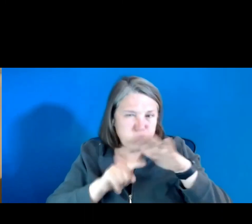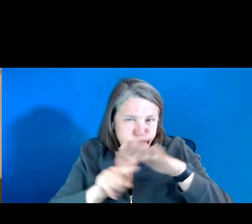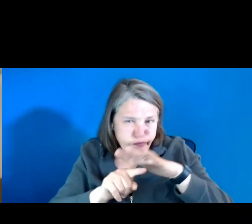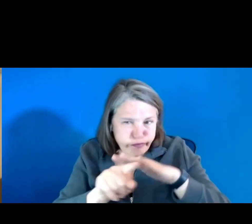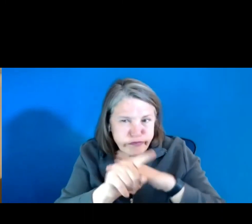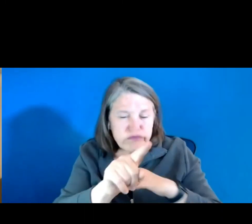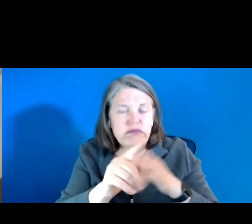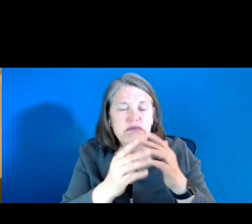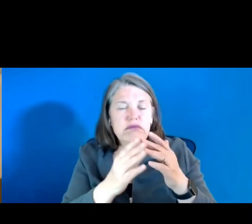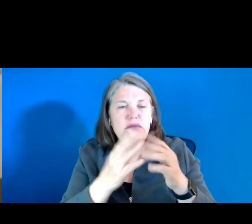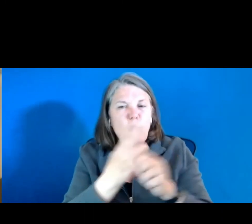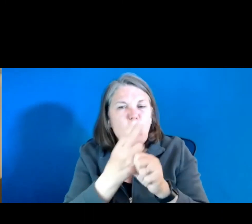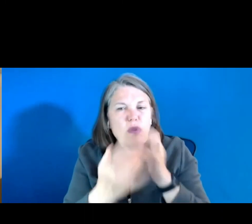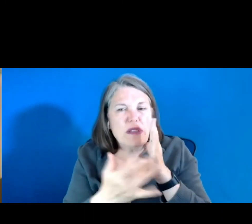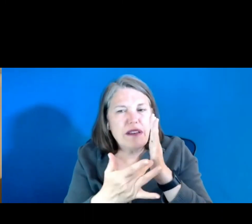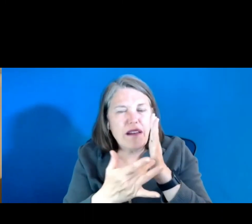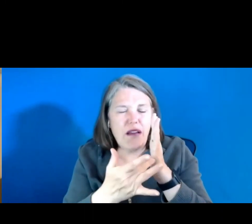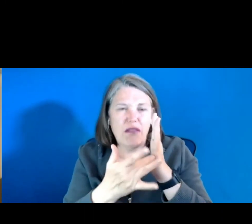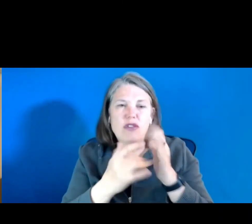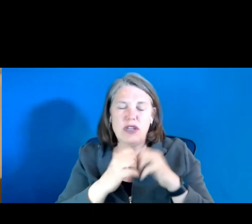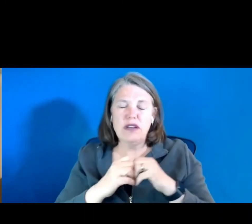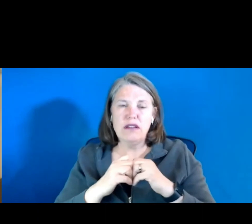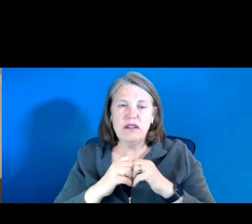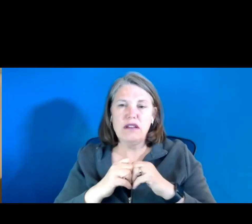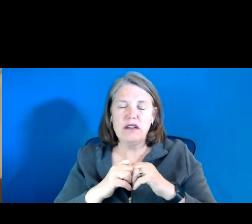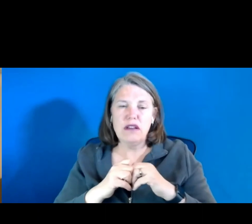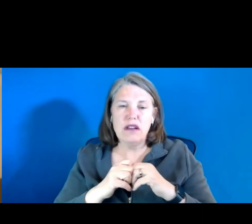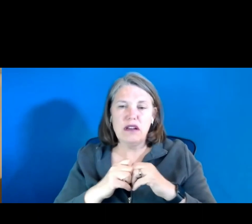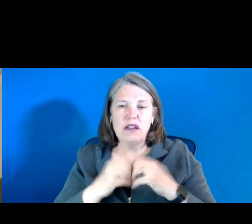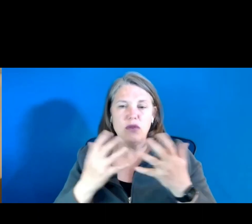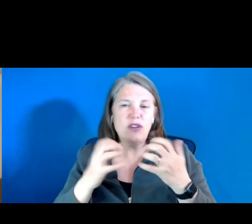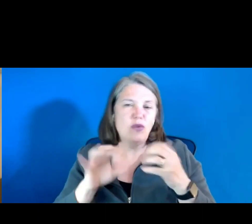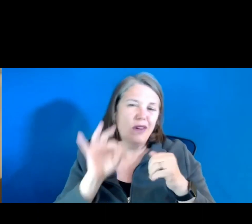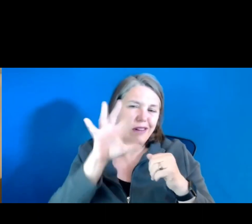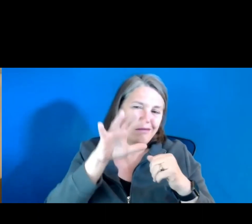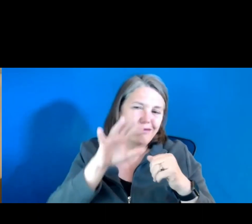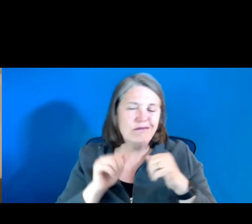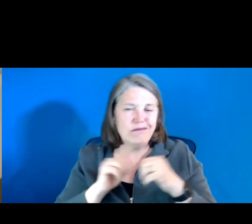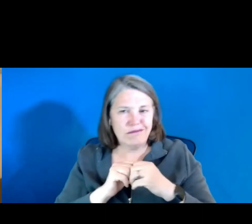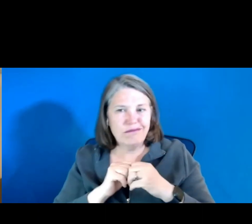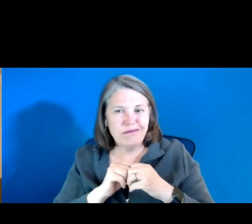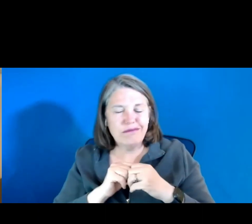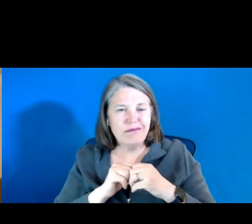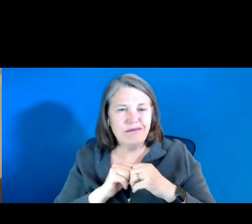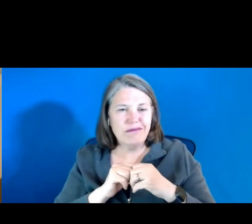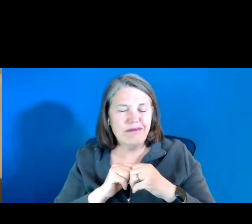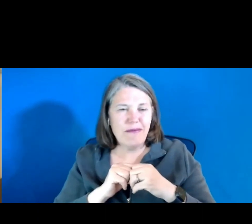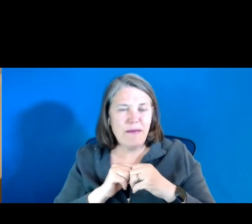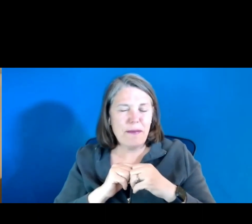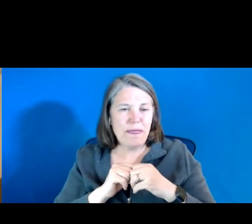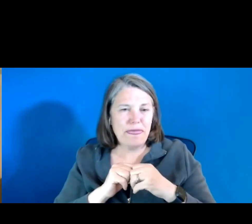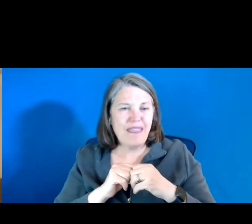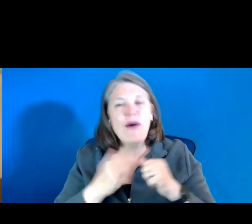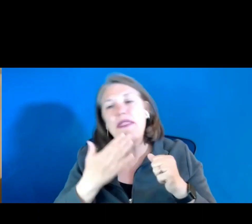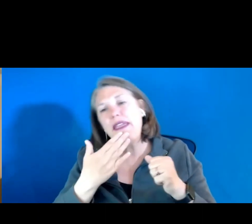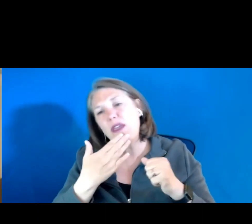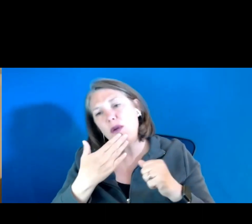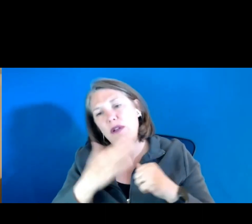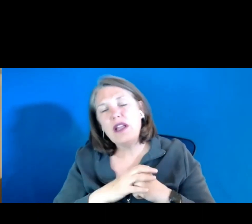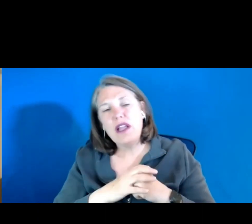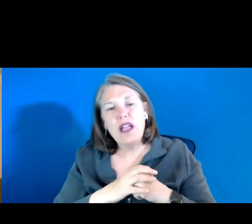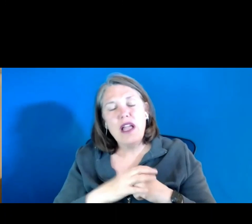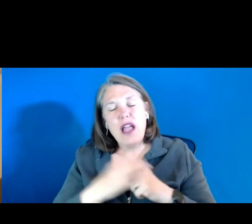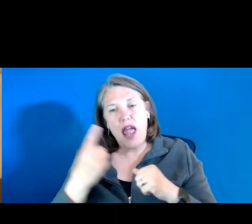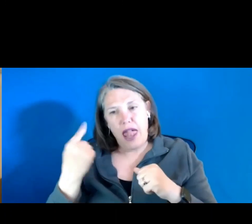of things or attempting to navigate those things. And so, you I just wanted to, you know, chime in on that note, really. Well, thank you. You know, last